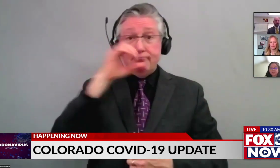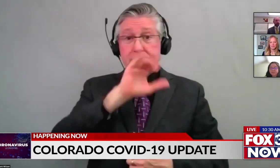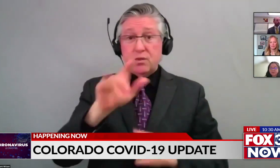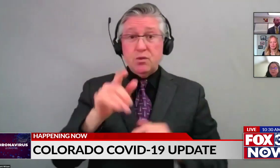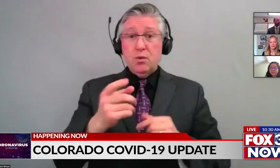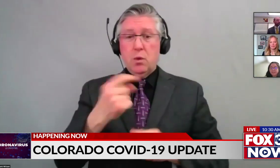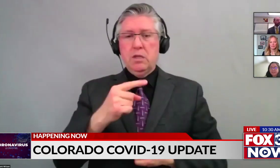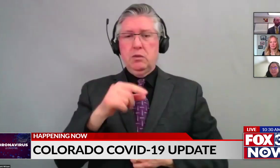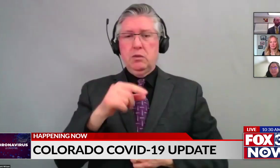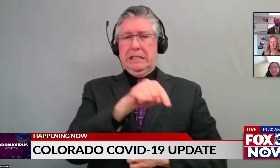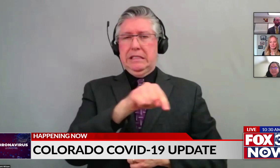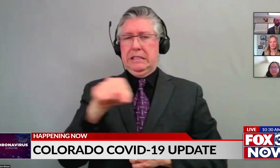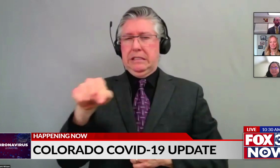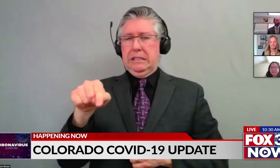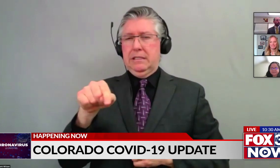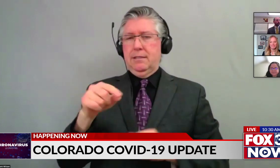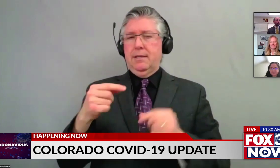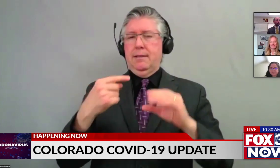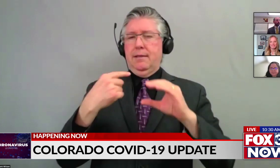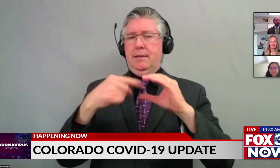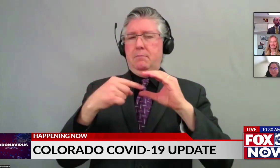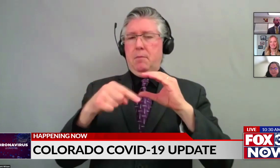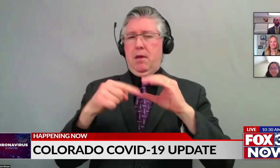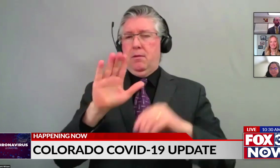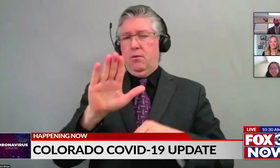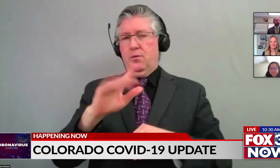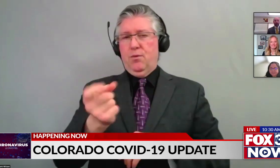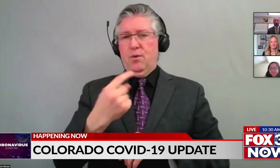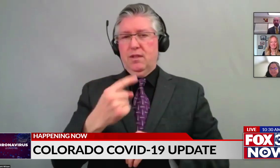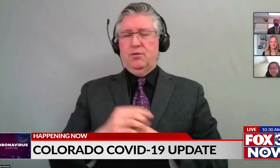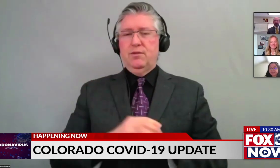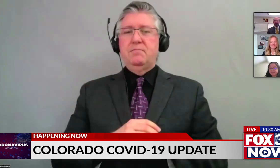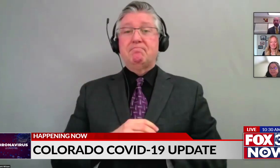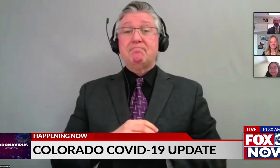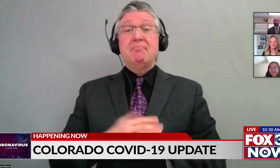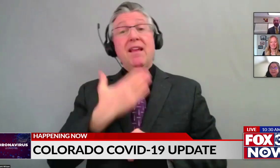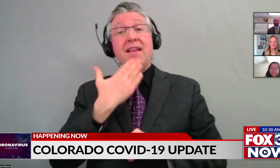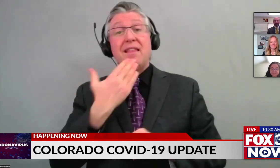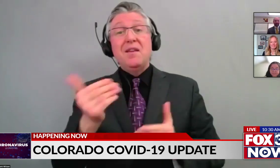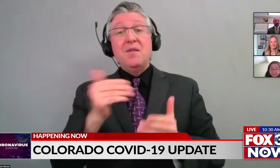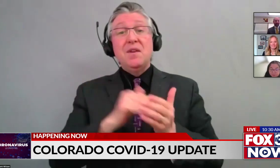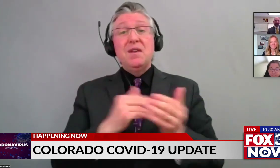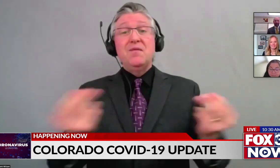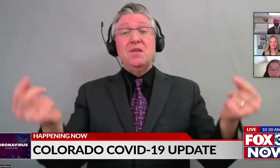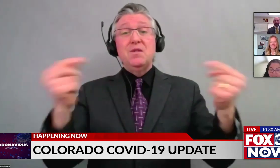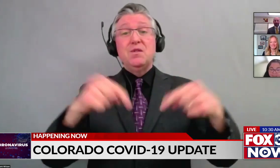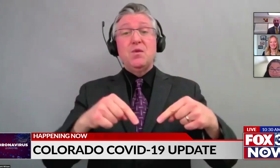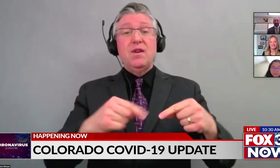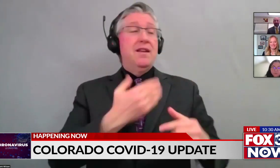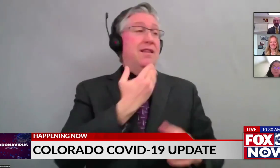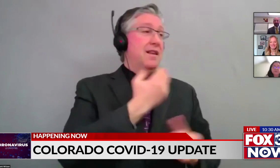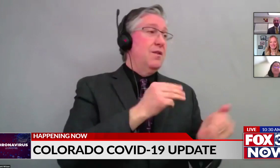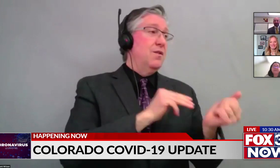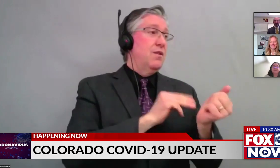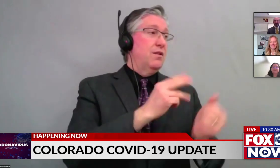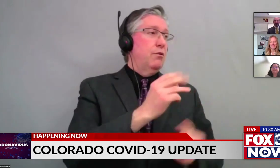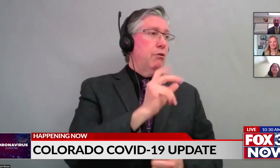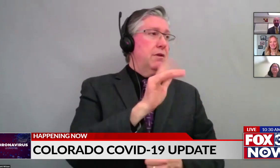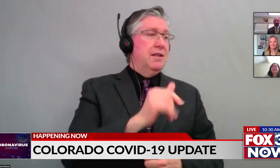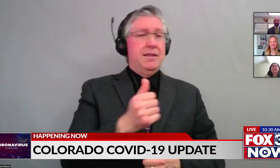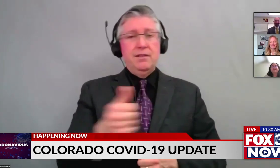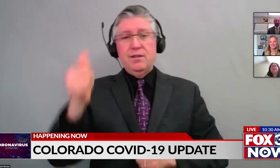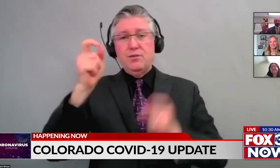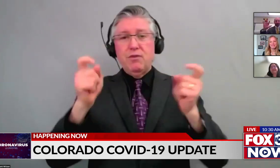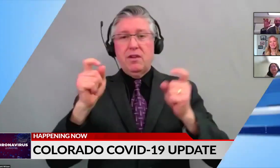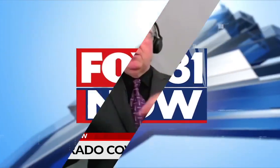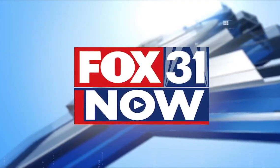state dot co dot us and we'll get you some information as soon as possible. Thanks again for joining this morning. Thank you, Dr. Hurley, Director Bookman. Have a good rest of your day.